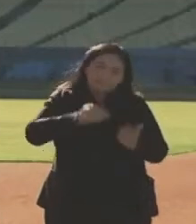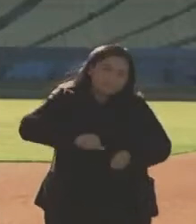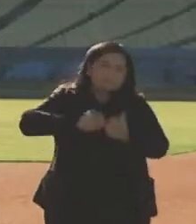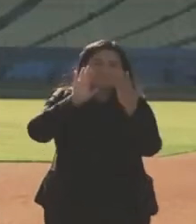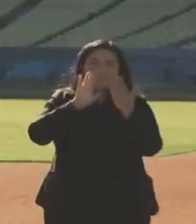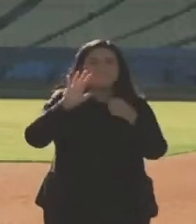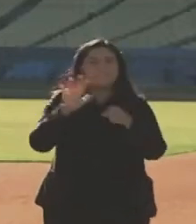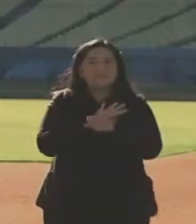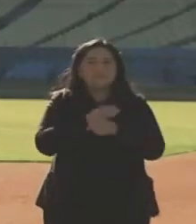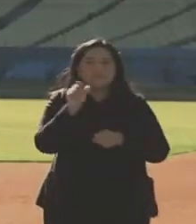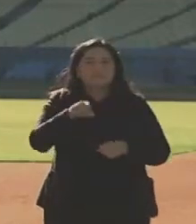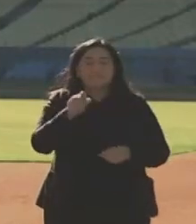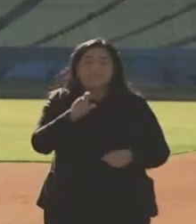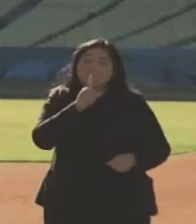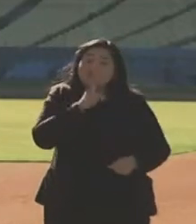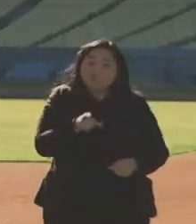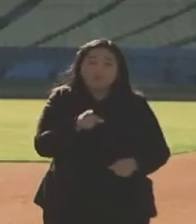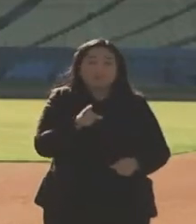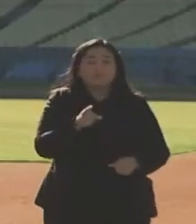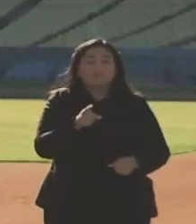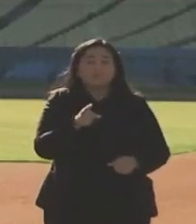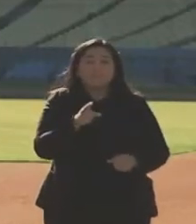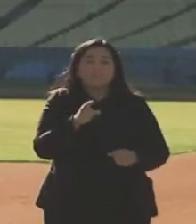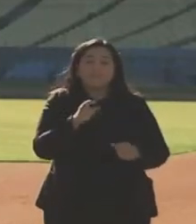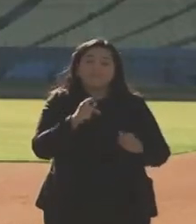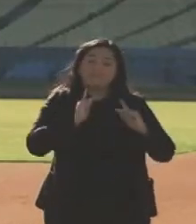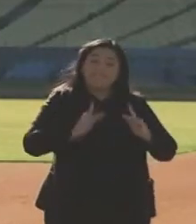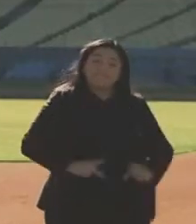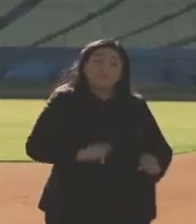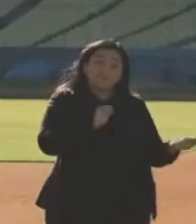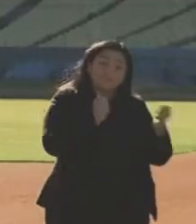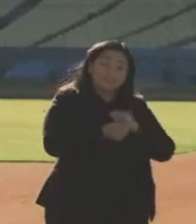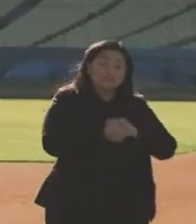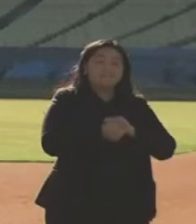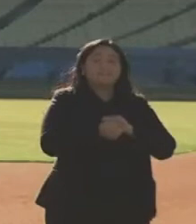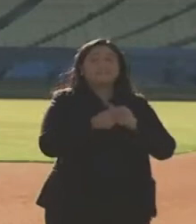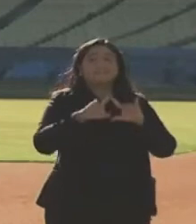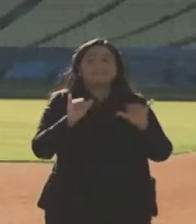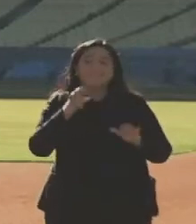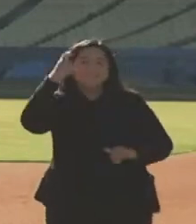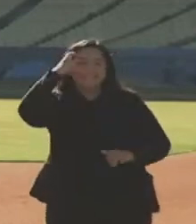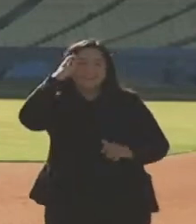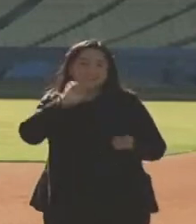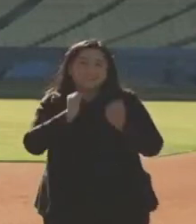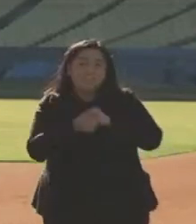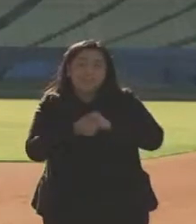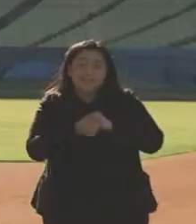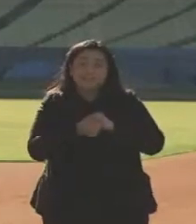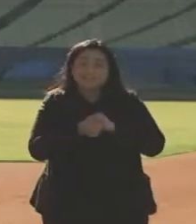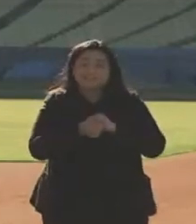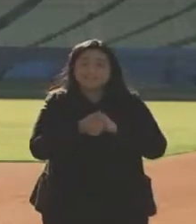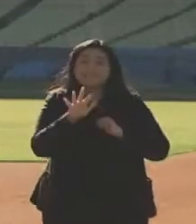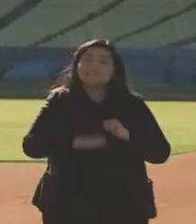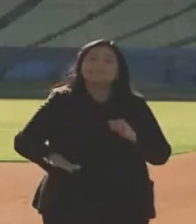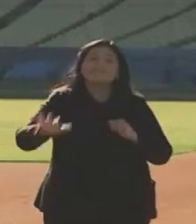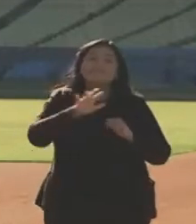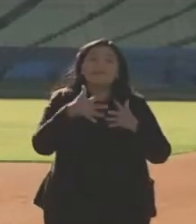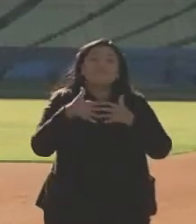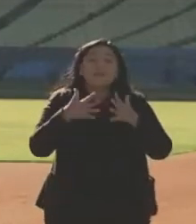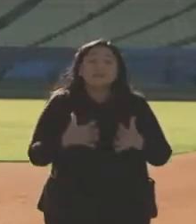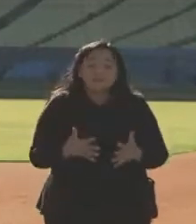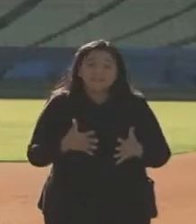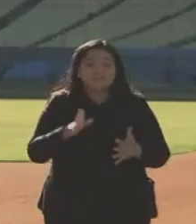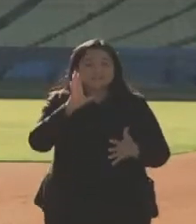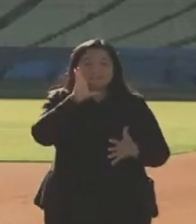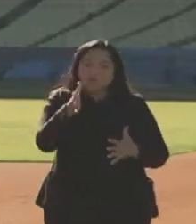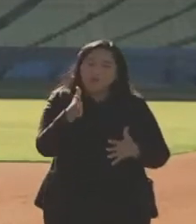And I have no doubt it's not only going to be a physical change, but it's going to be a psychological change where the American people are going to stand up from